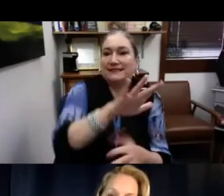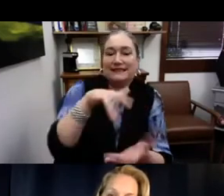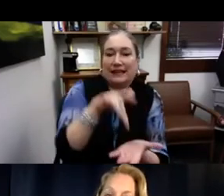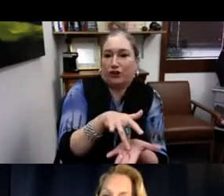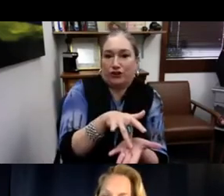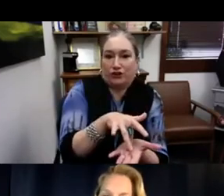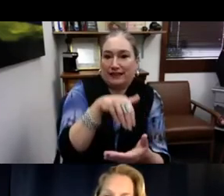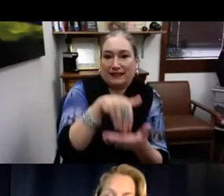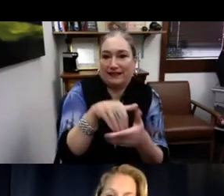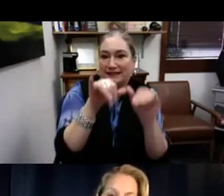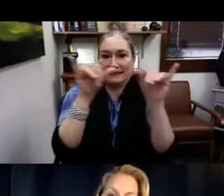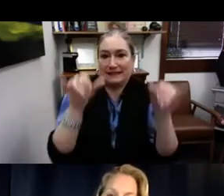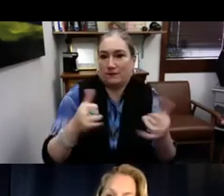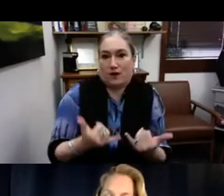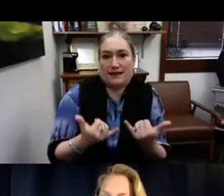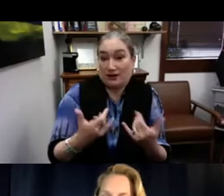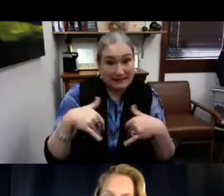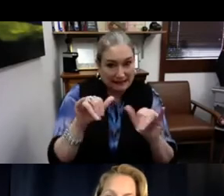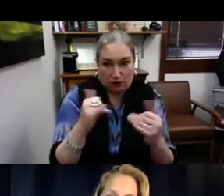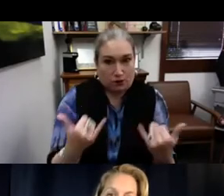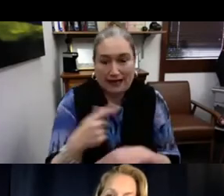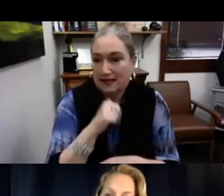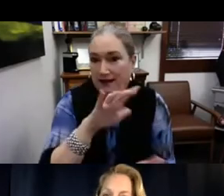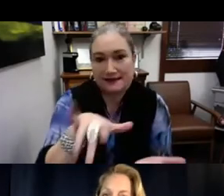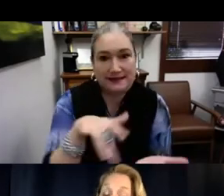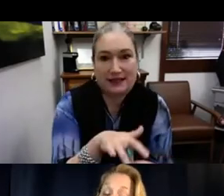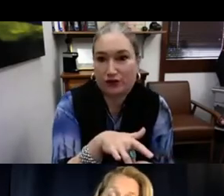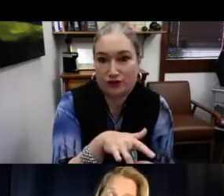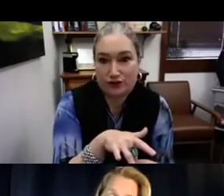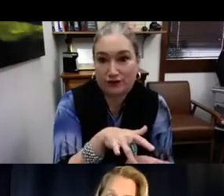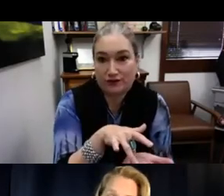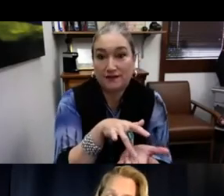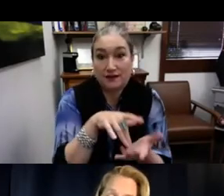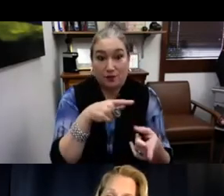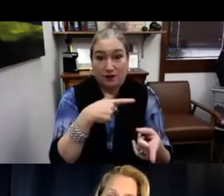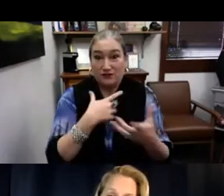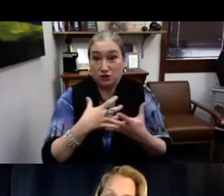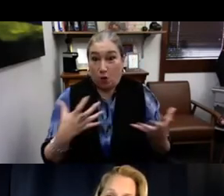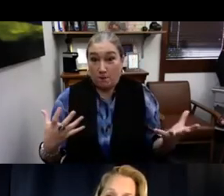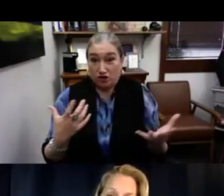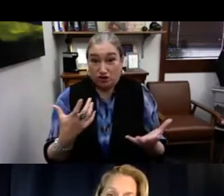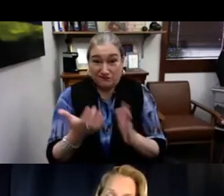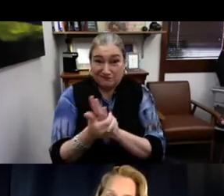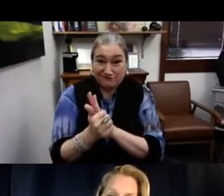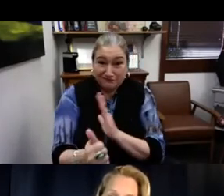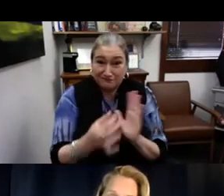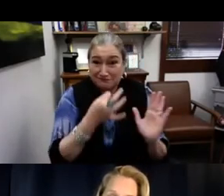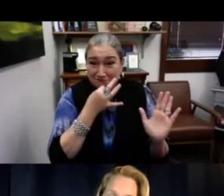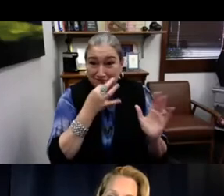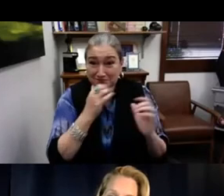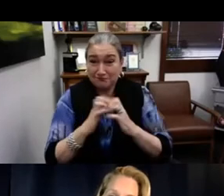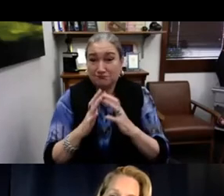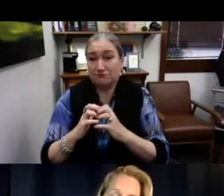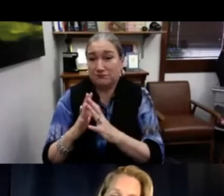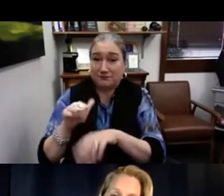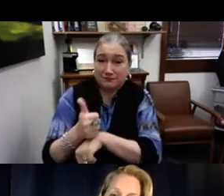campaigns are, you know, not necessarily centered in the system. Even today, it's not centered. It's not at the heart of it.